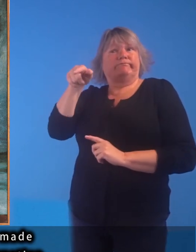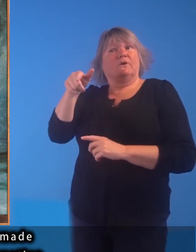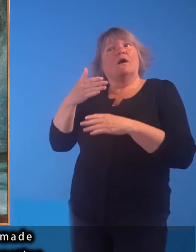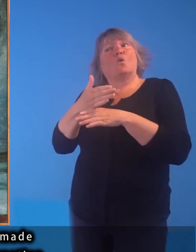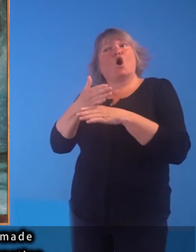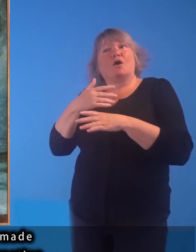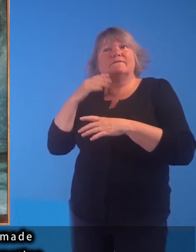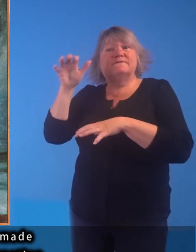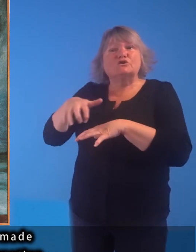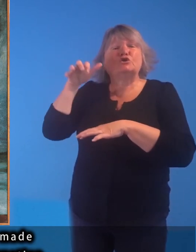dangers of the occupation.